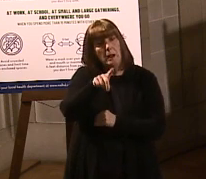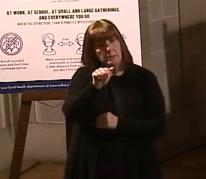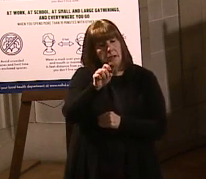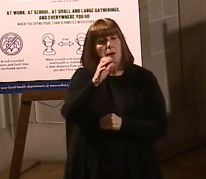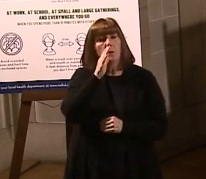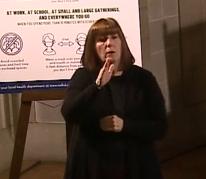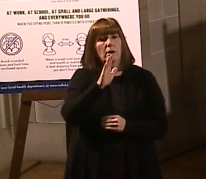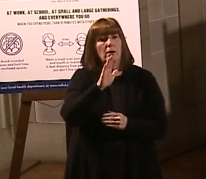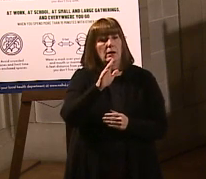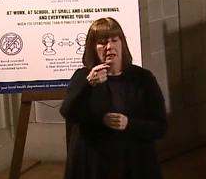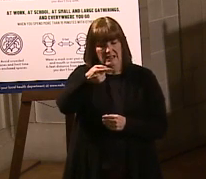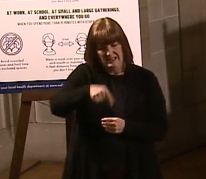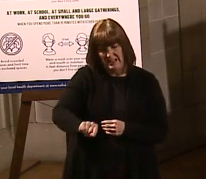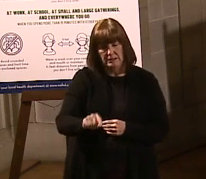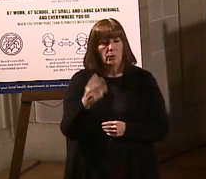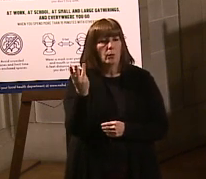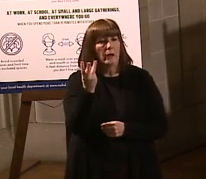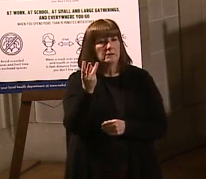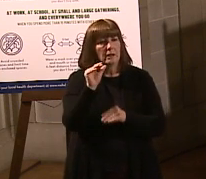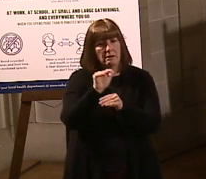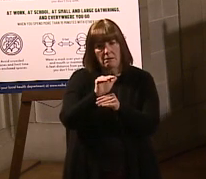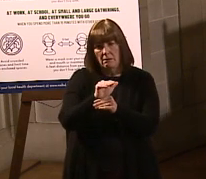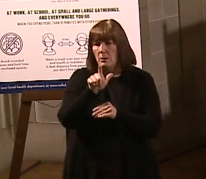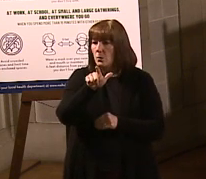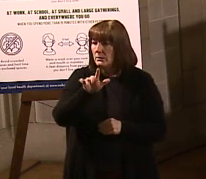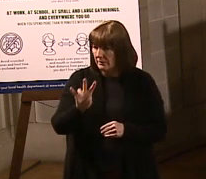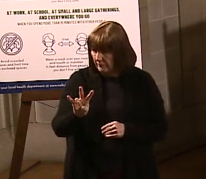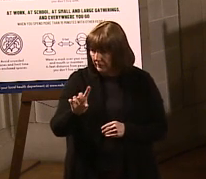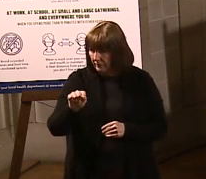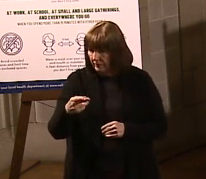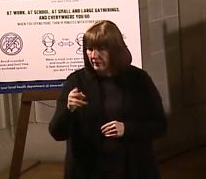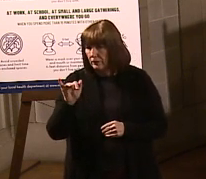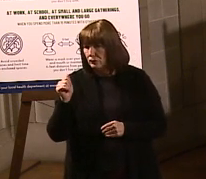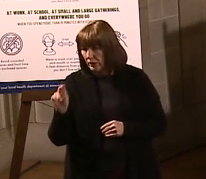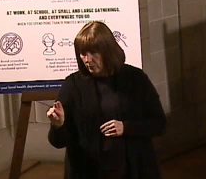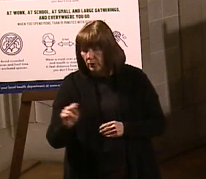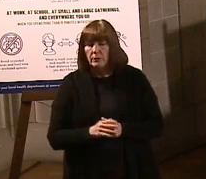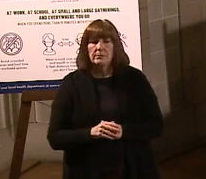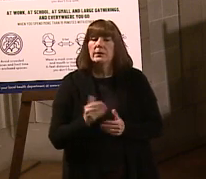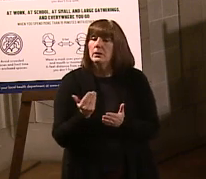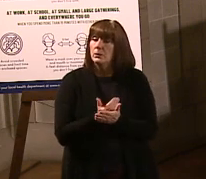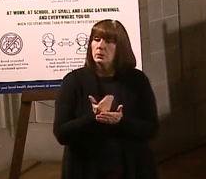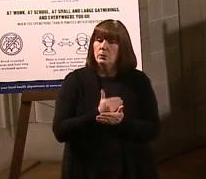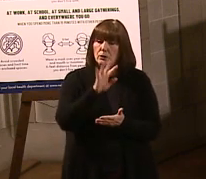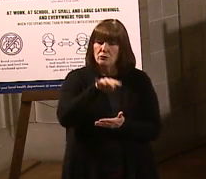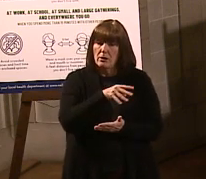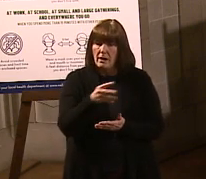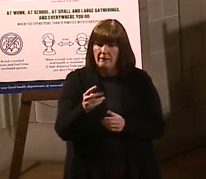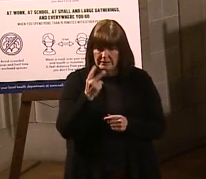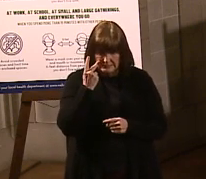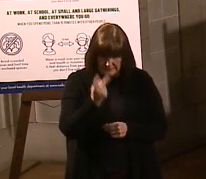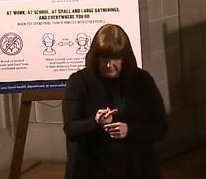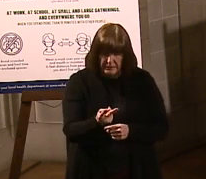Wednesday evening, January 27th. When these new graphs are posted, you may notice a shift in the curve of the daily case